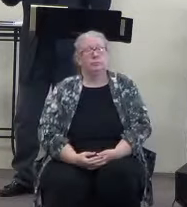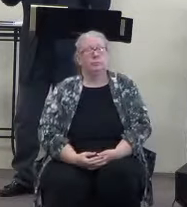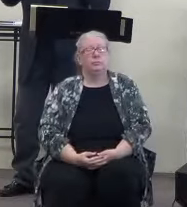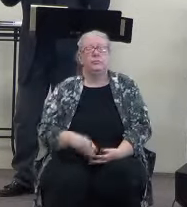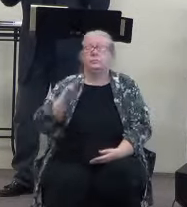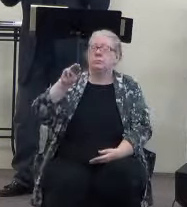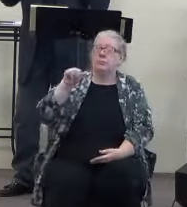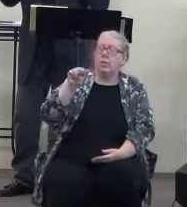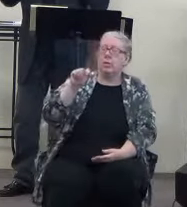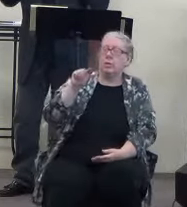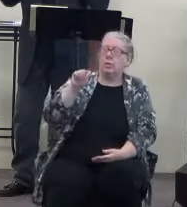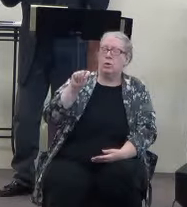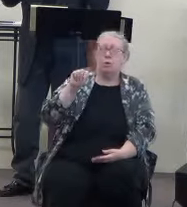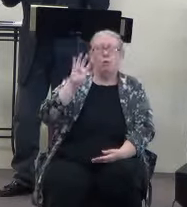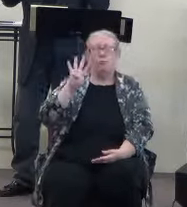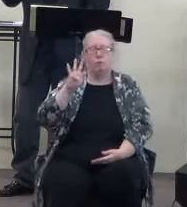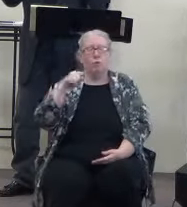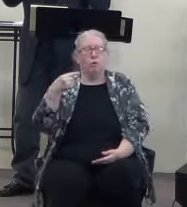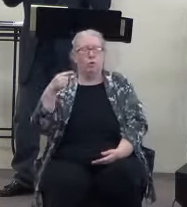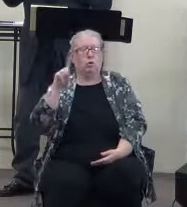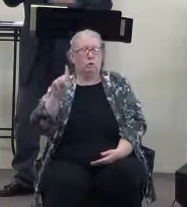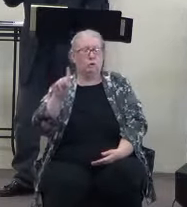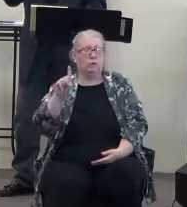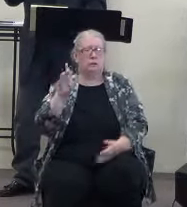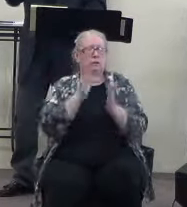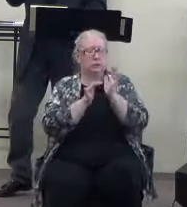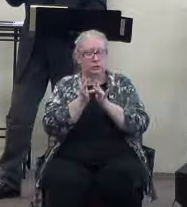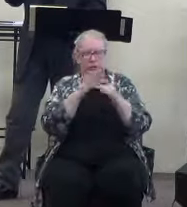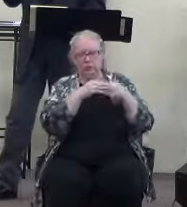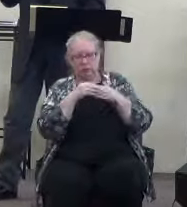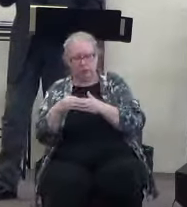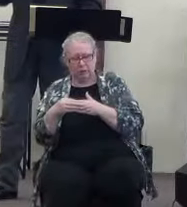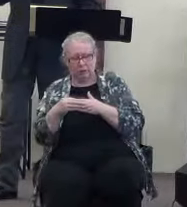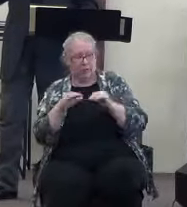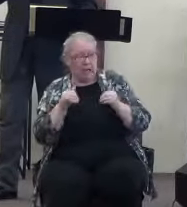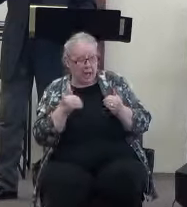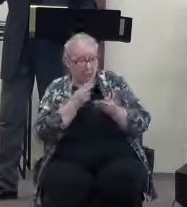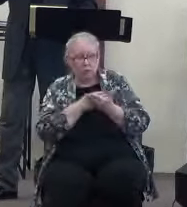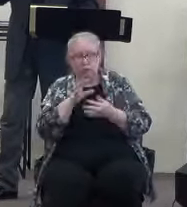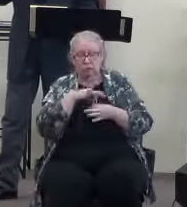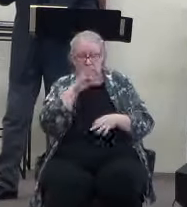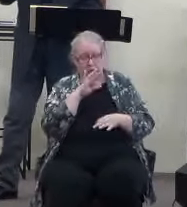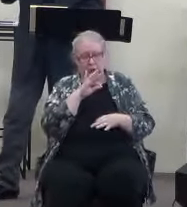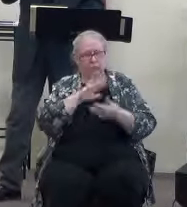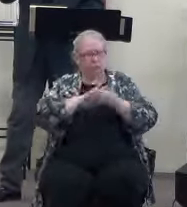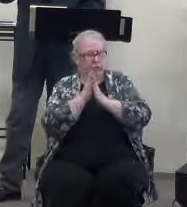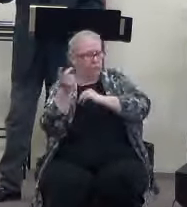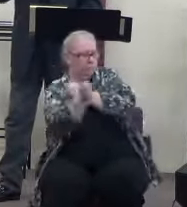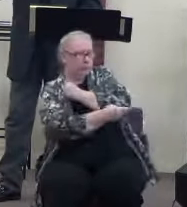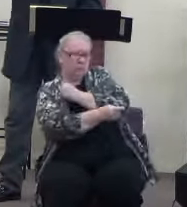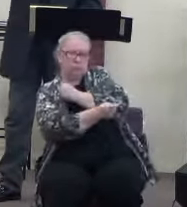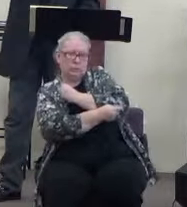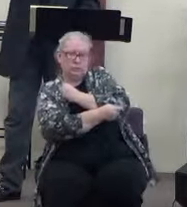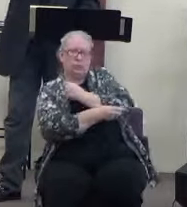Matthew 4.1. Jesus was led by the Spirit to be tempted, the Scripture says. The Spirit,